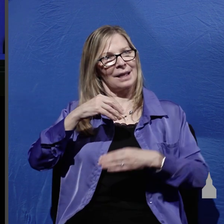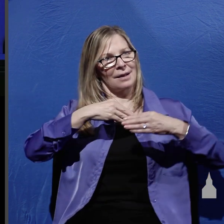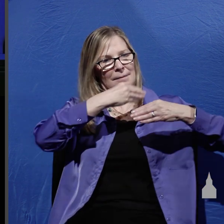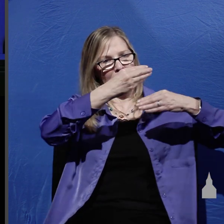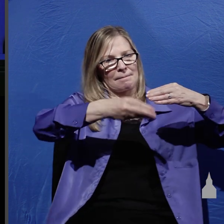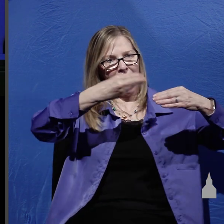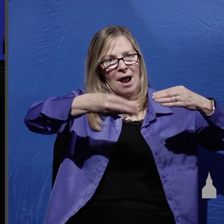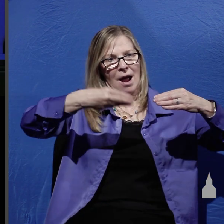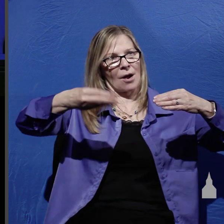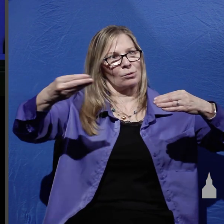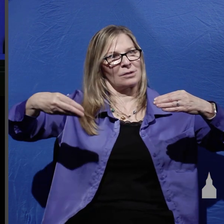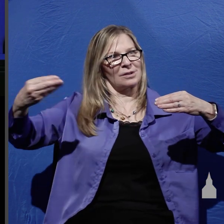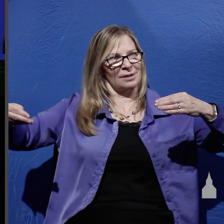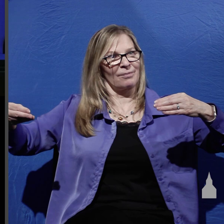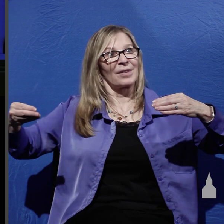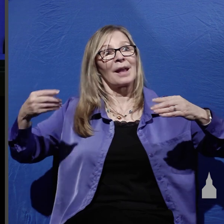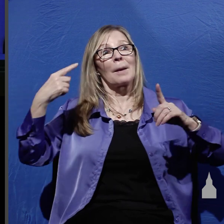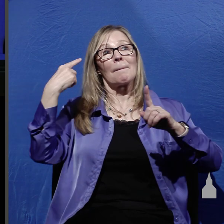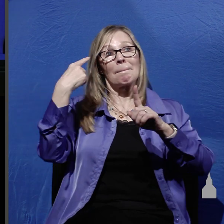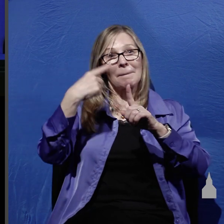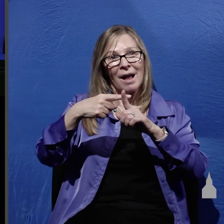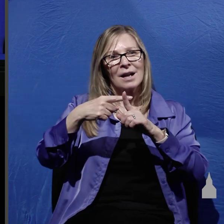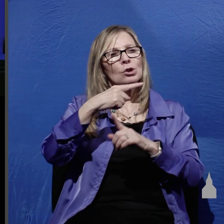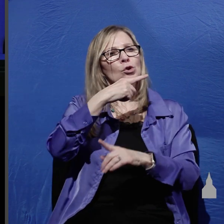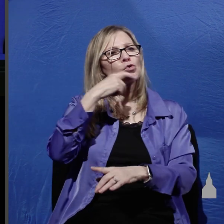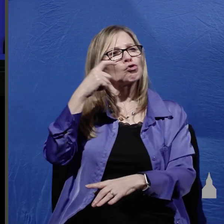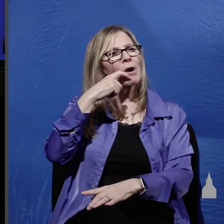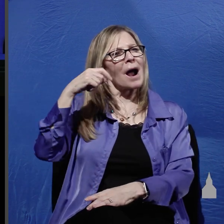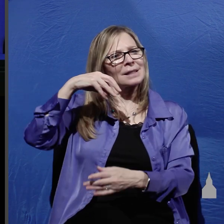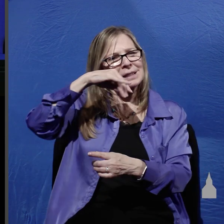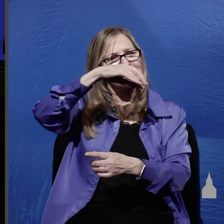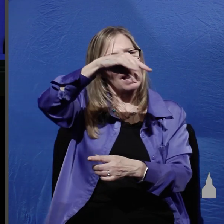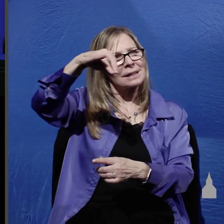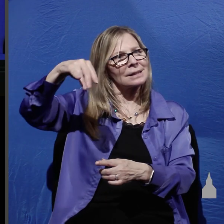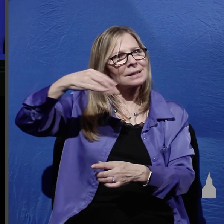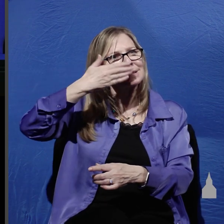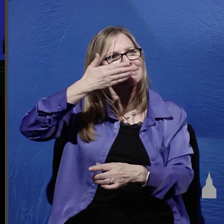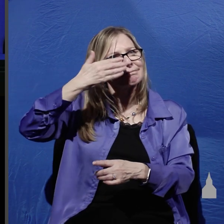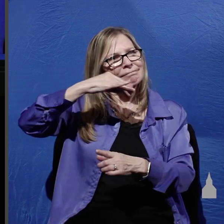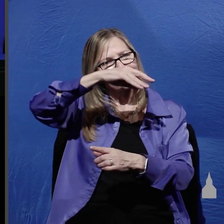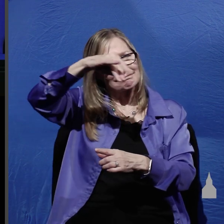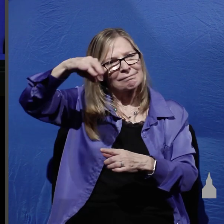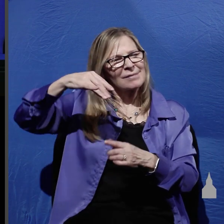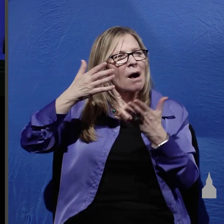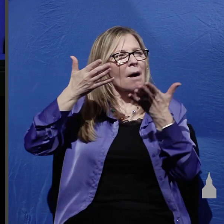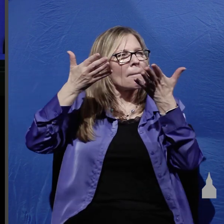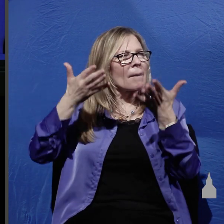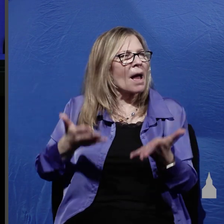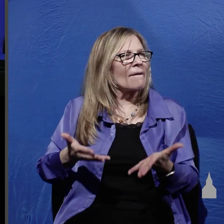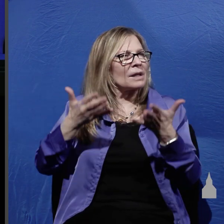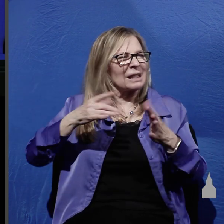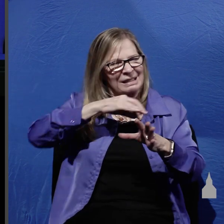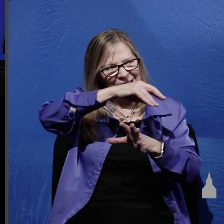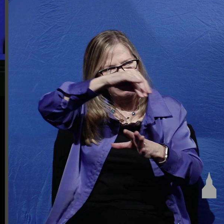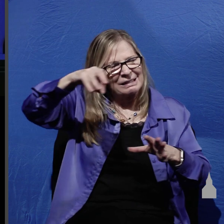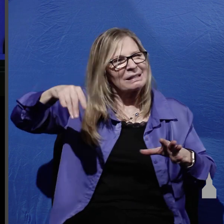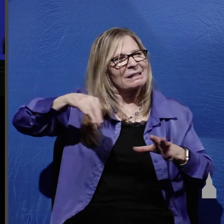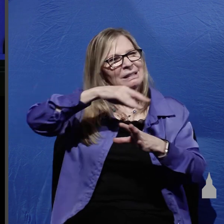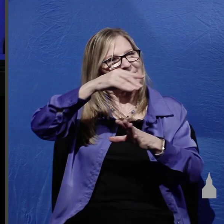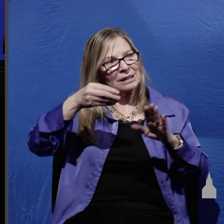and pounds of dry spices inserted into the folds of the linen the body